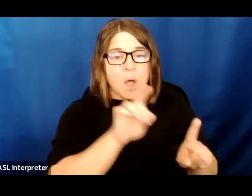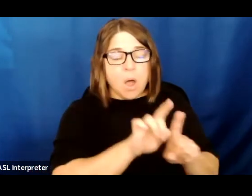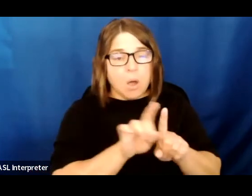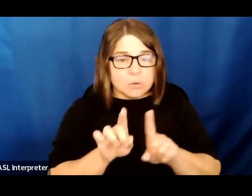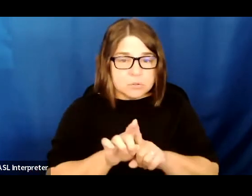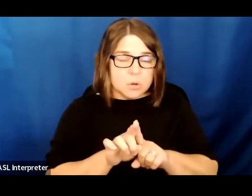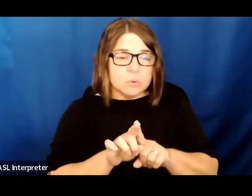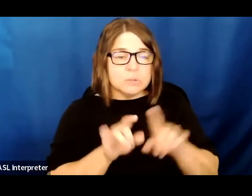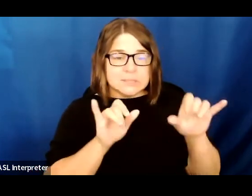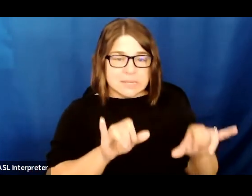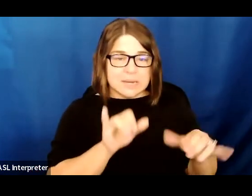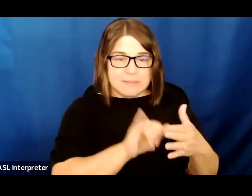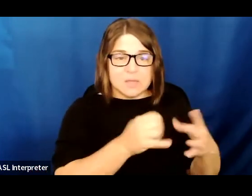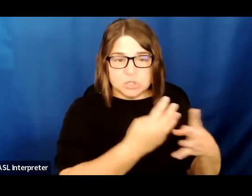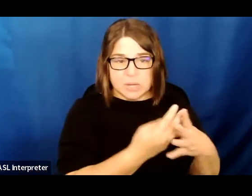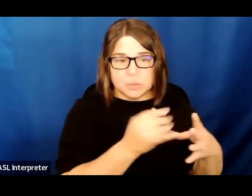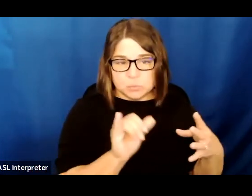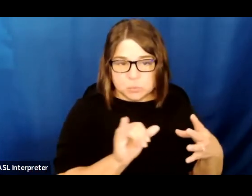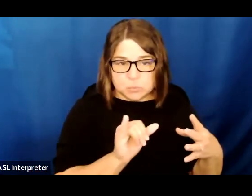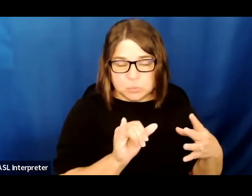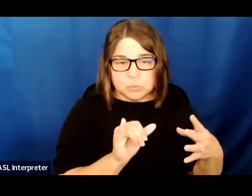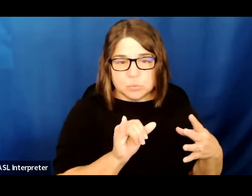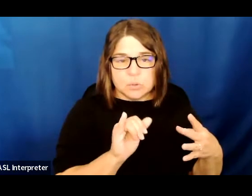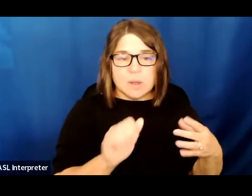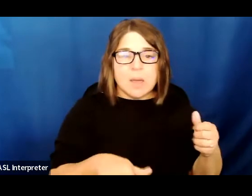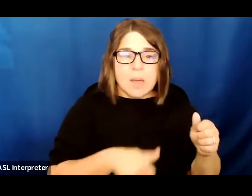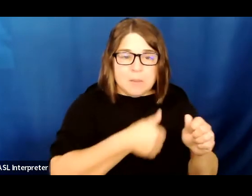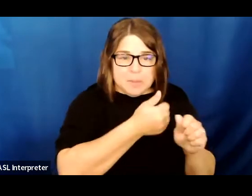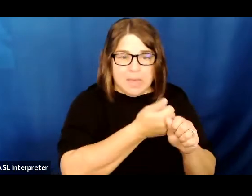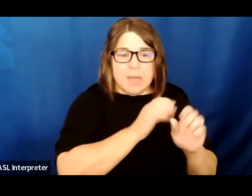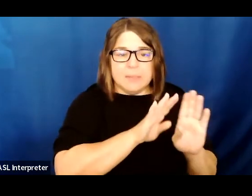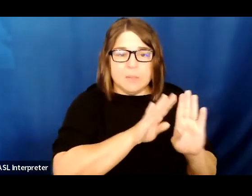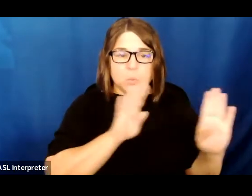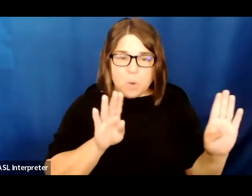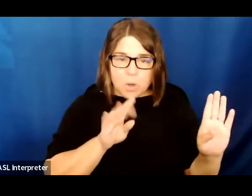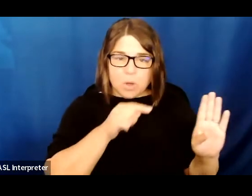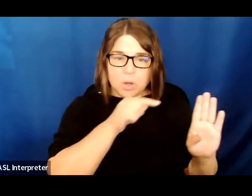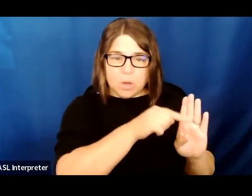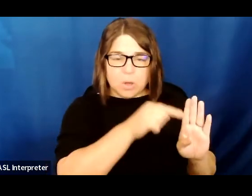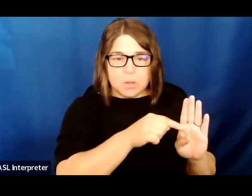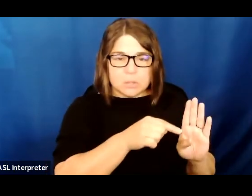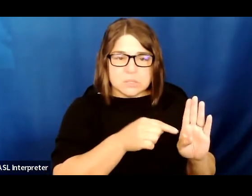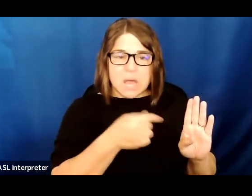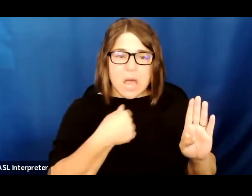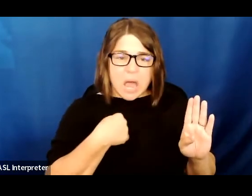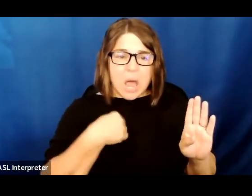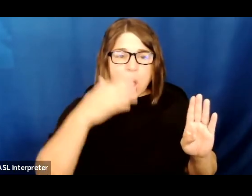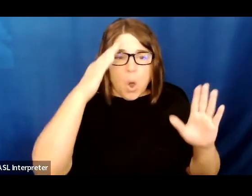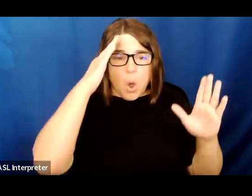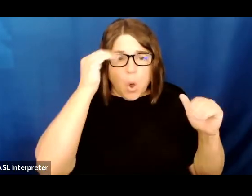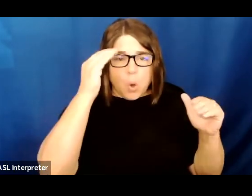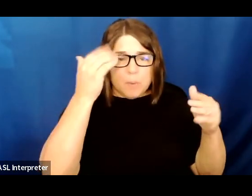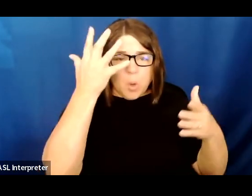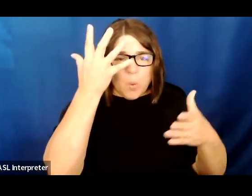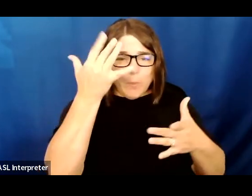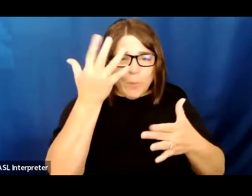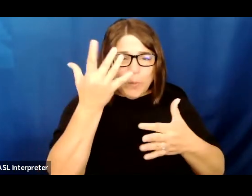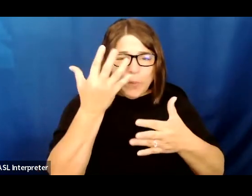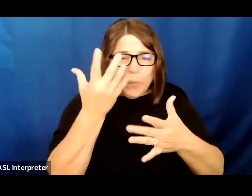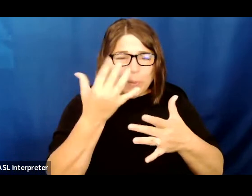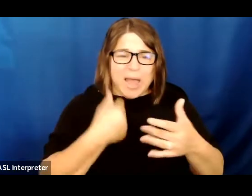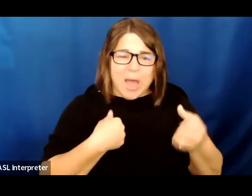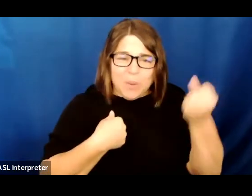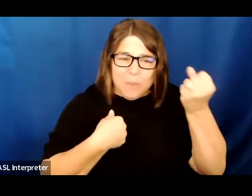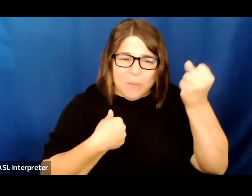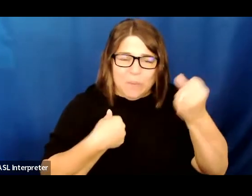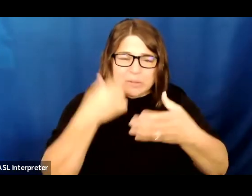Alouette jail. Behind those walls, I came close to losing my hope, but I held them. Lucia